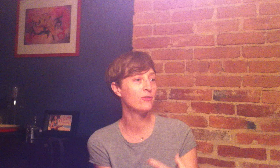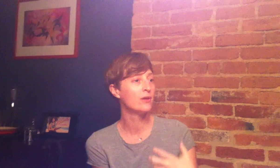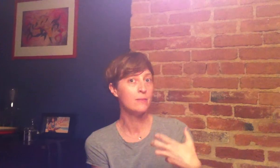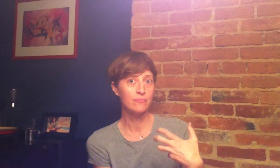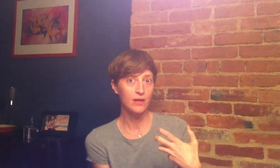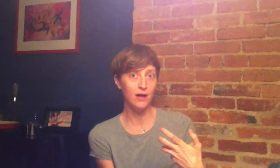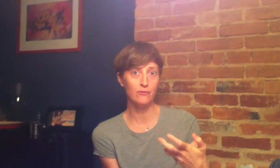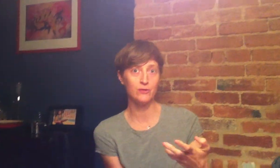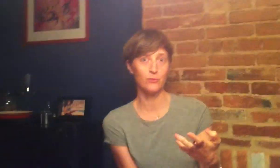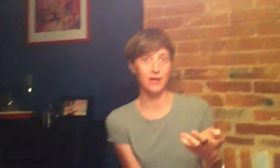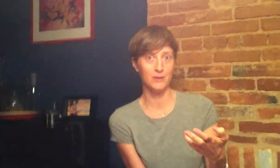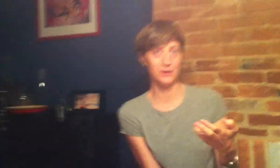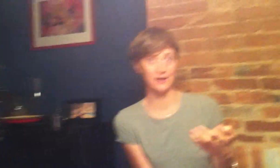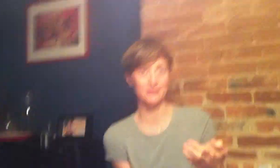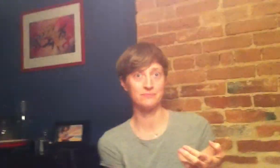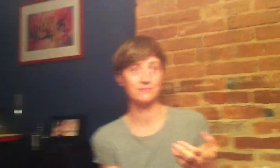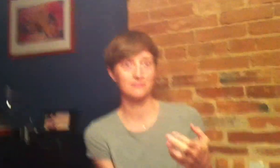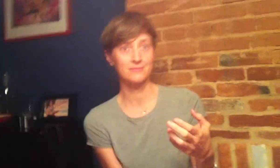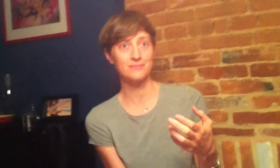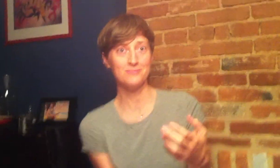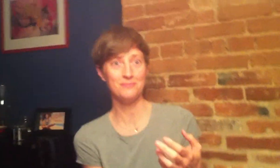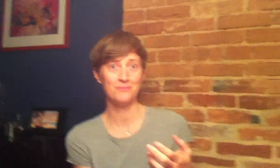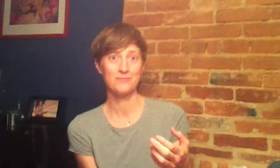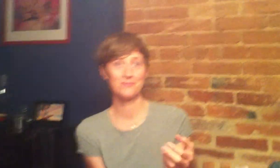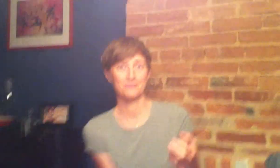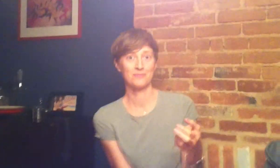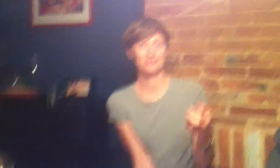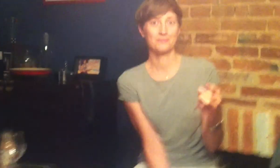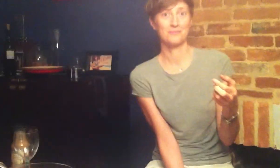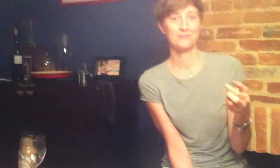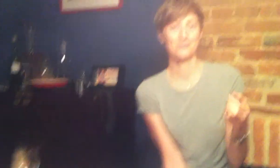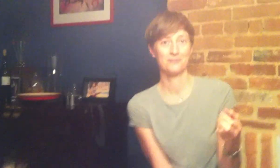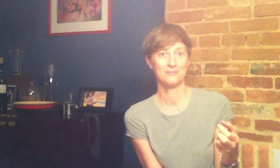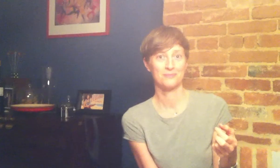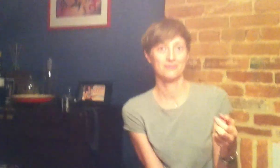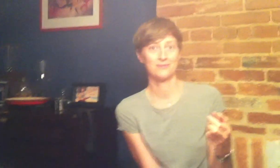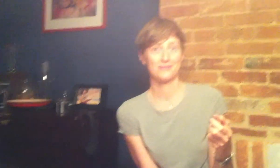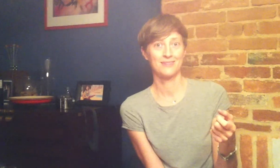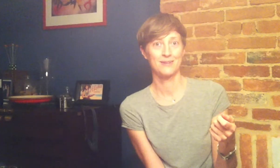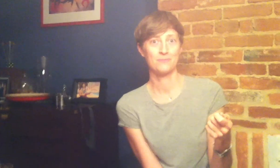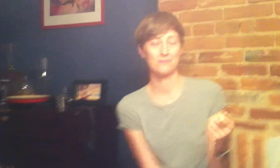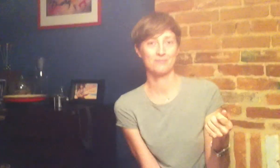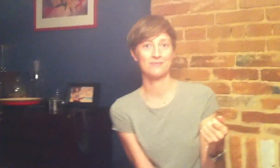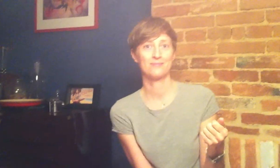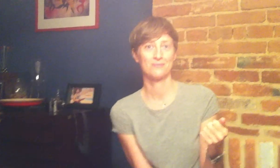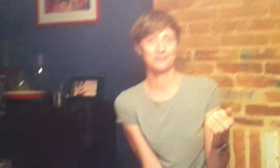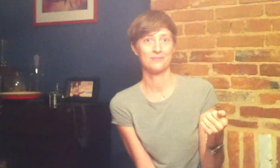Would you start over again with, why, why, the question you posed to yourself was, self?